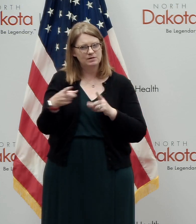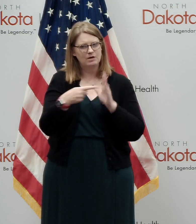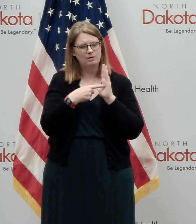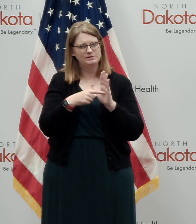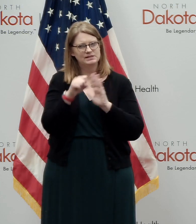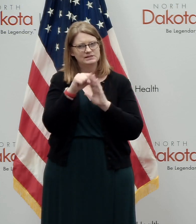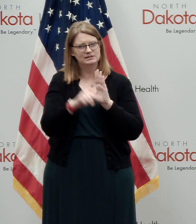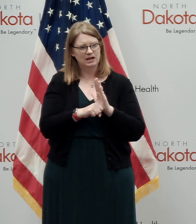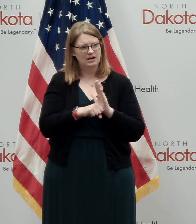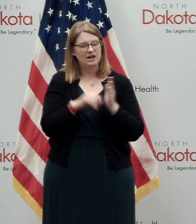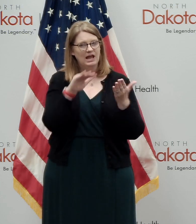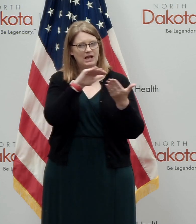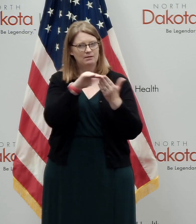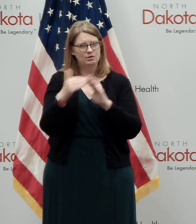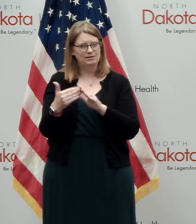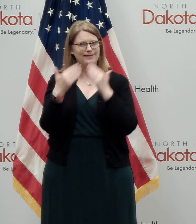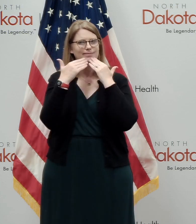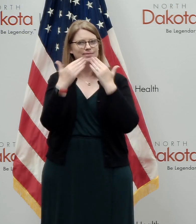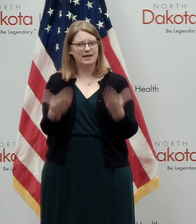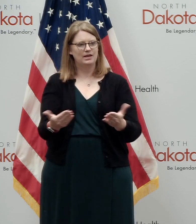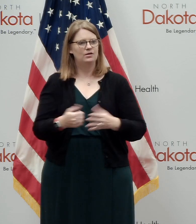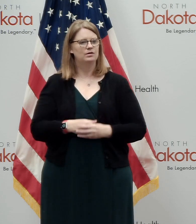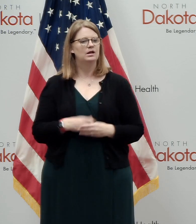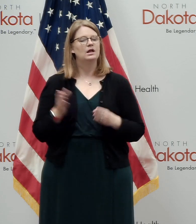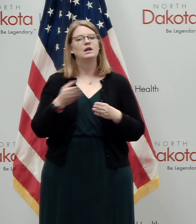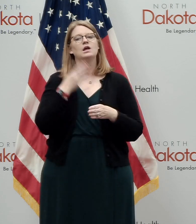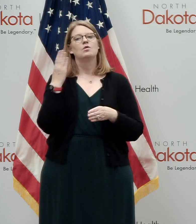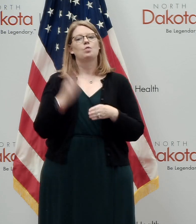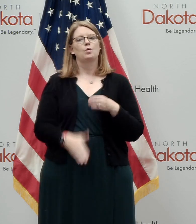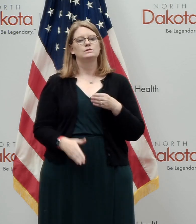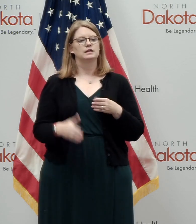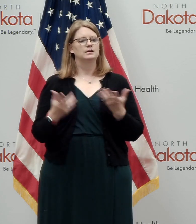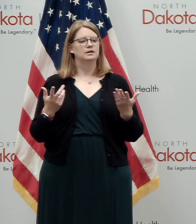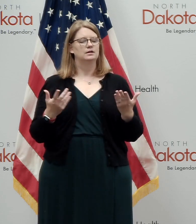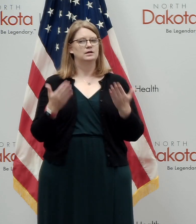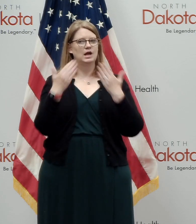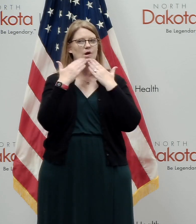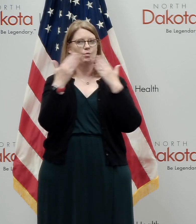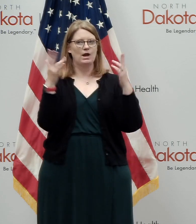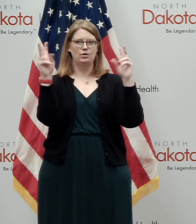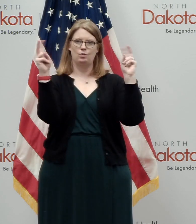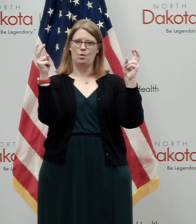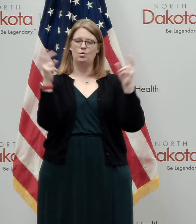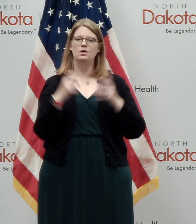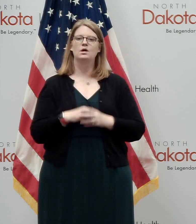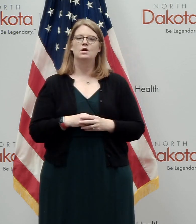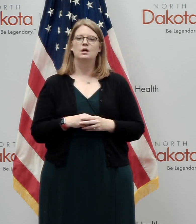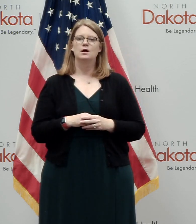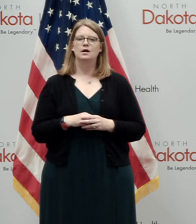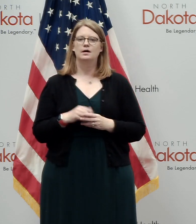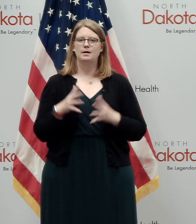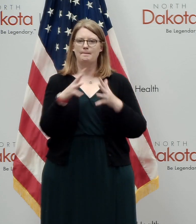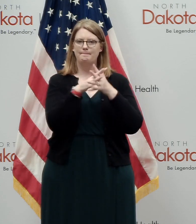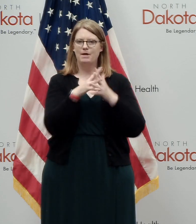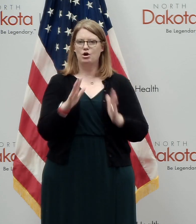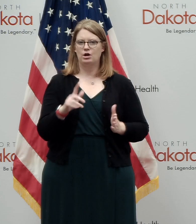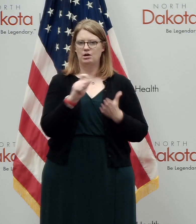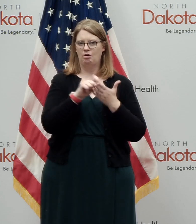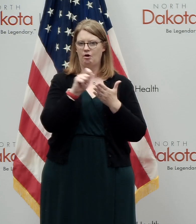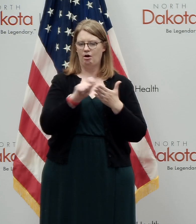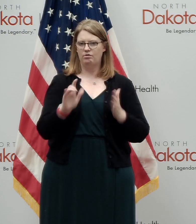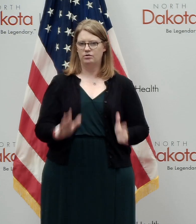state and community. And in closing, uh, gratitude quote, uh, from American author